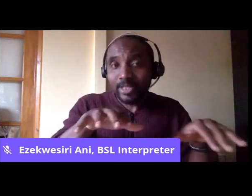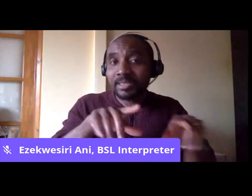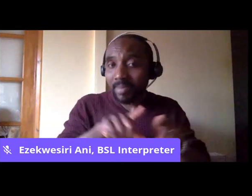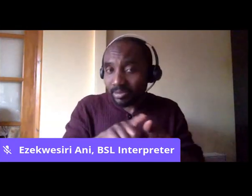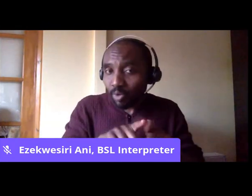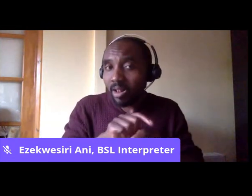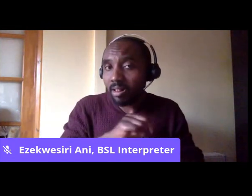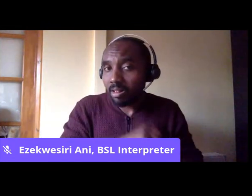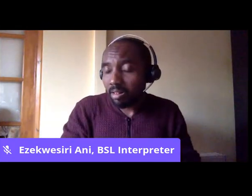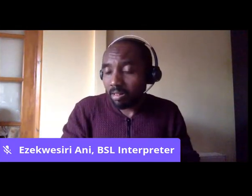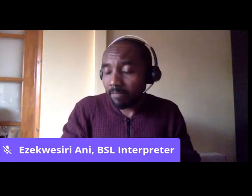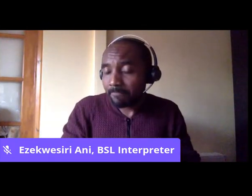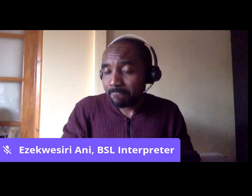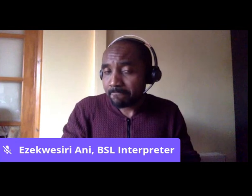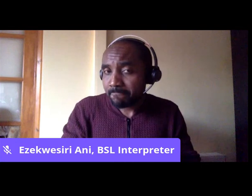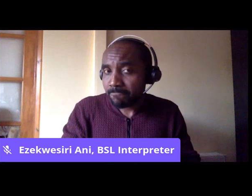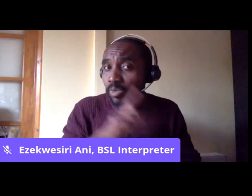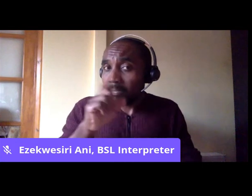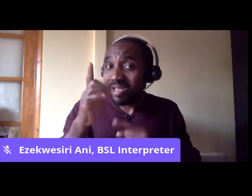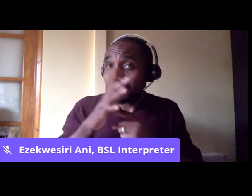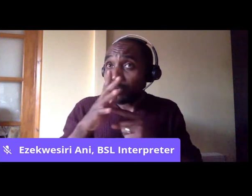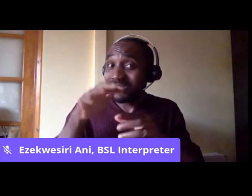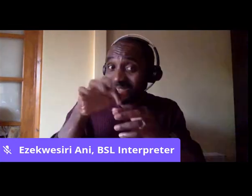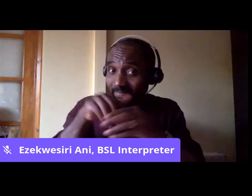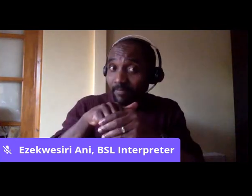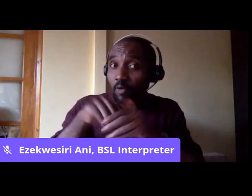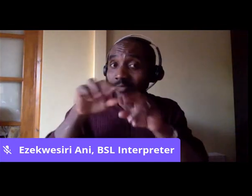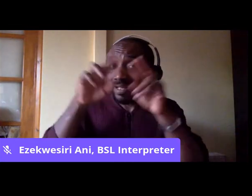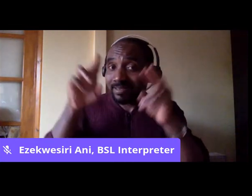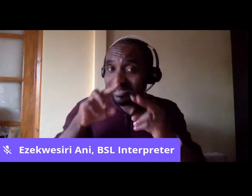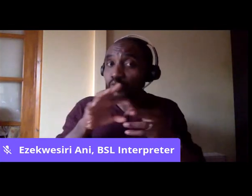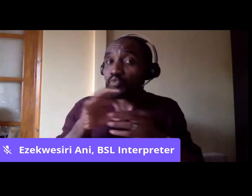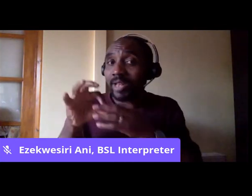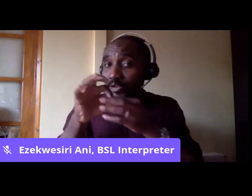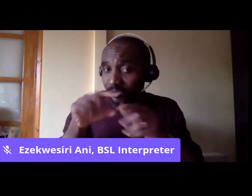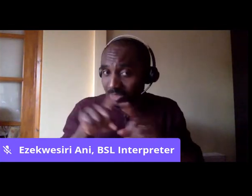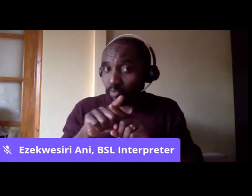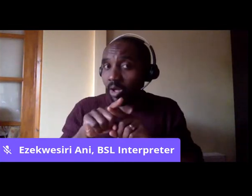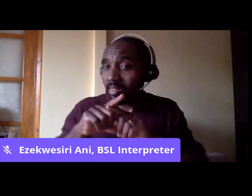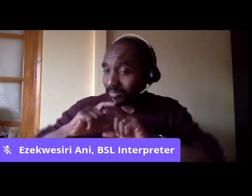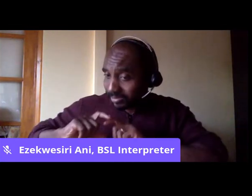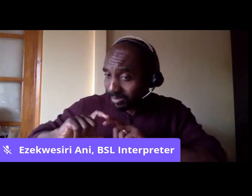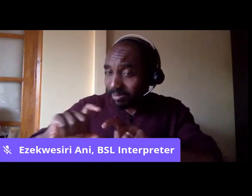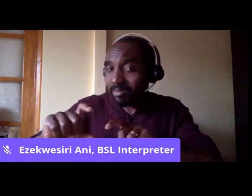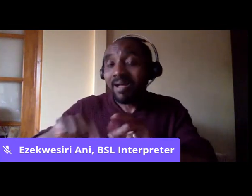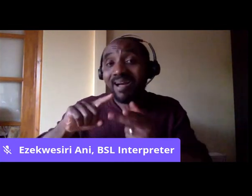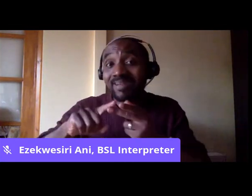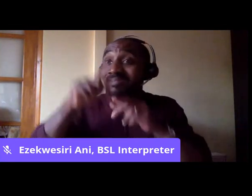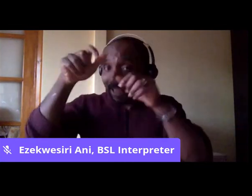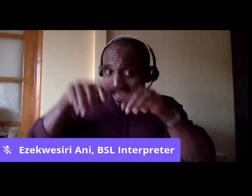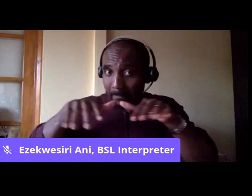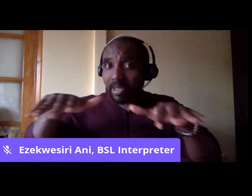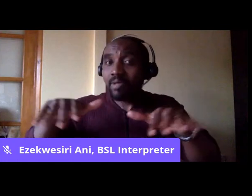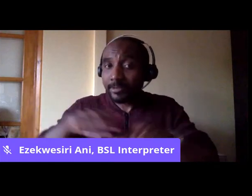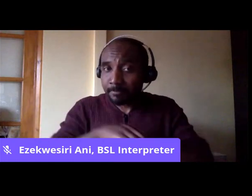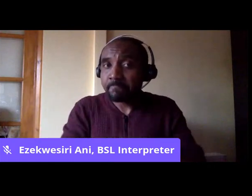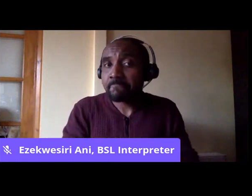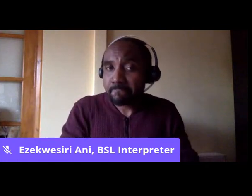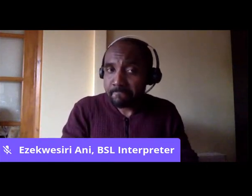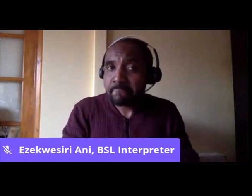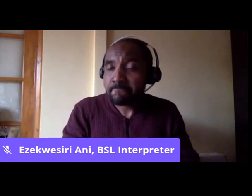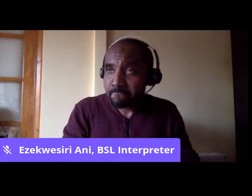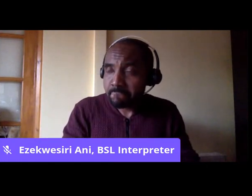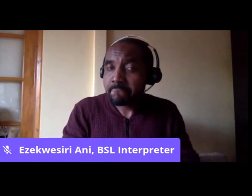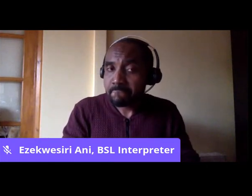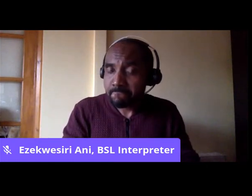international relations and of imperialism. So I think that